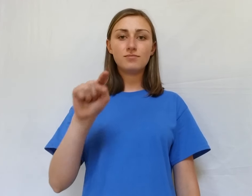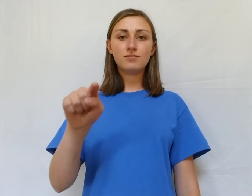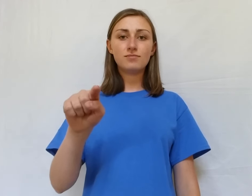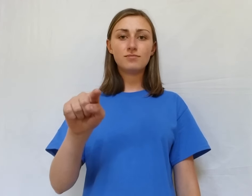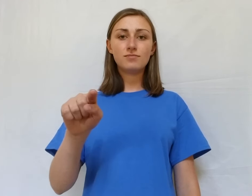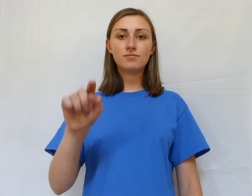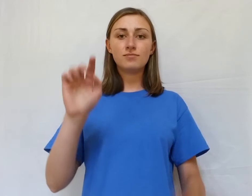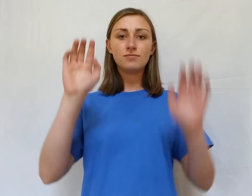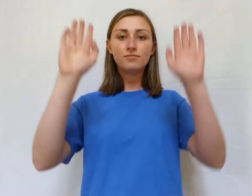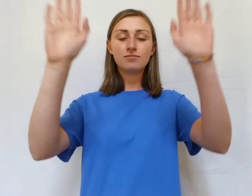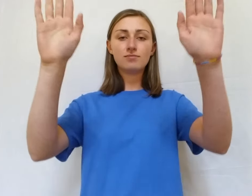Wonderful